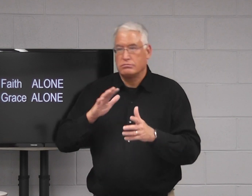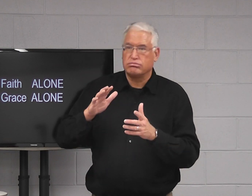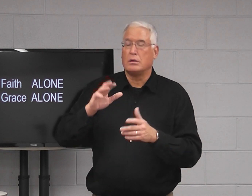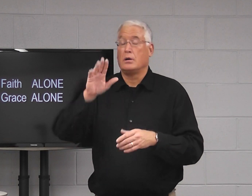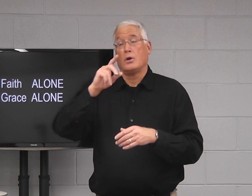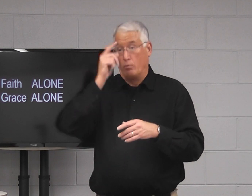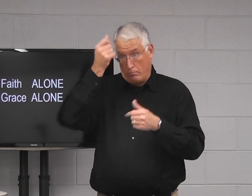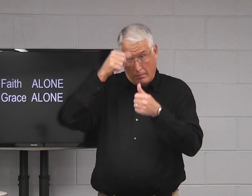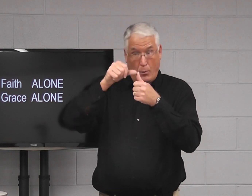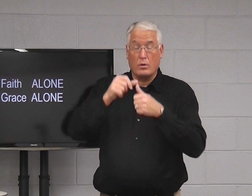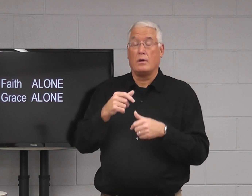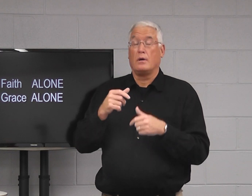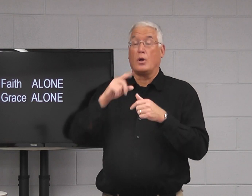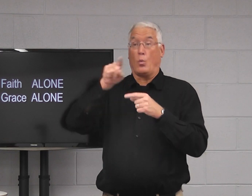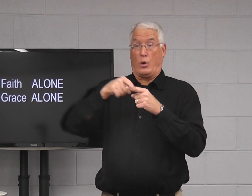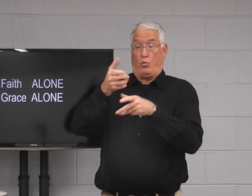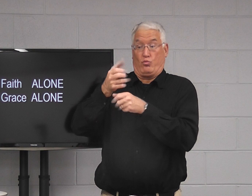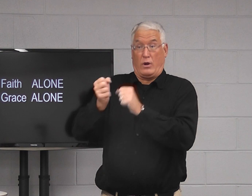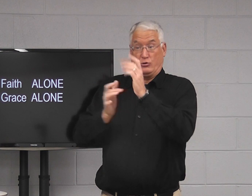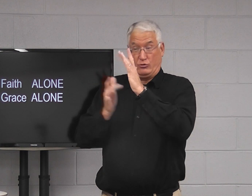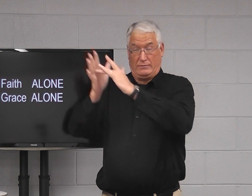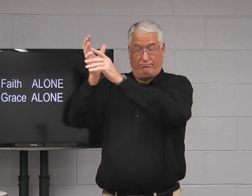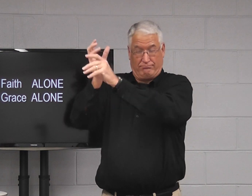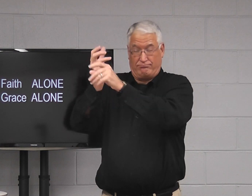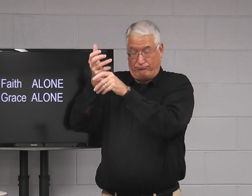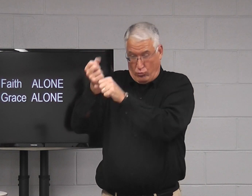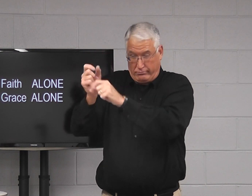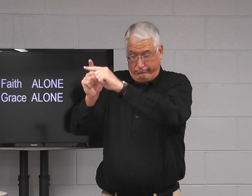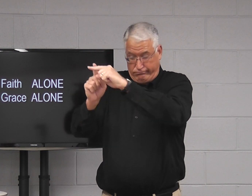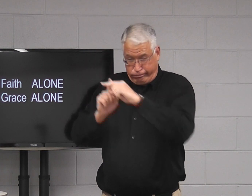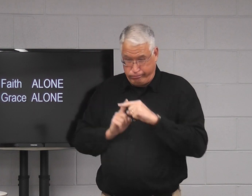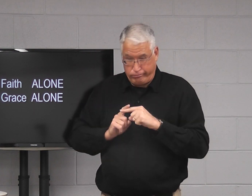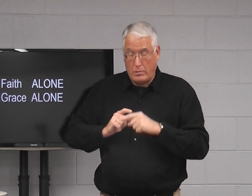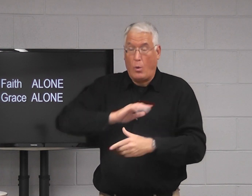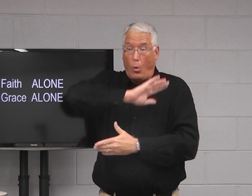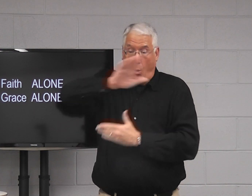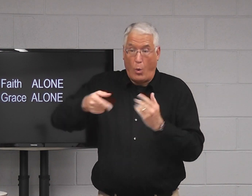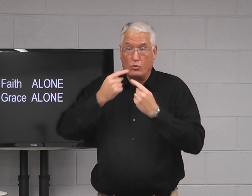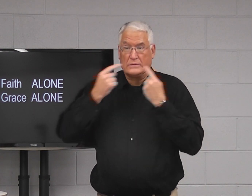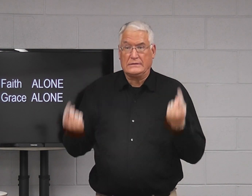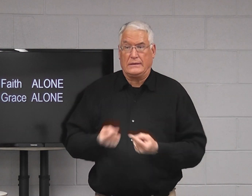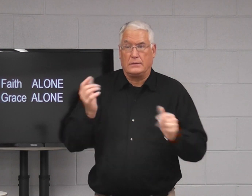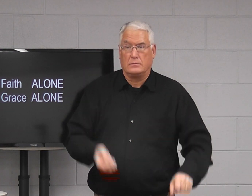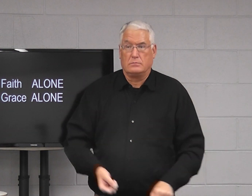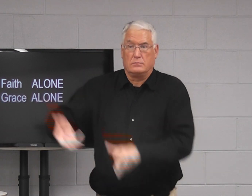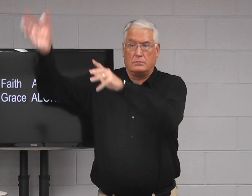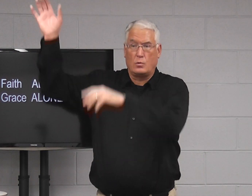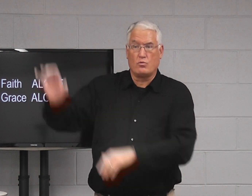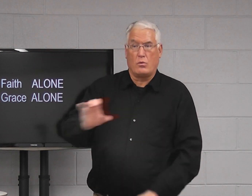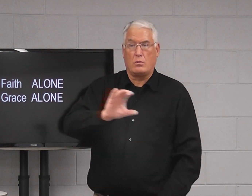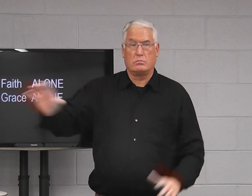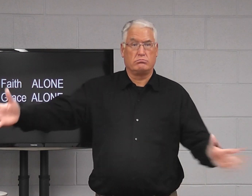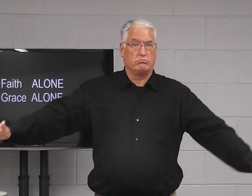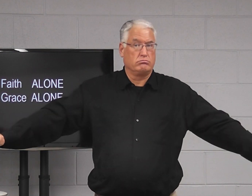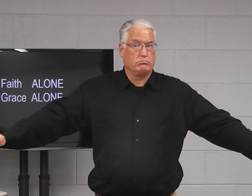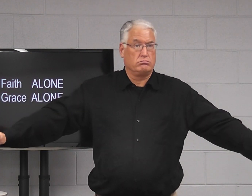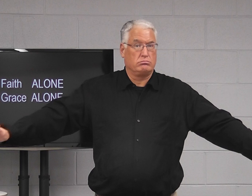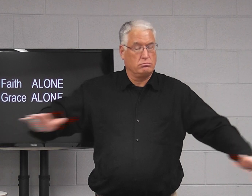I'm right, right? So when you trust in Jesus and your salvation, all your sins have been cast